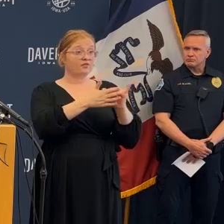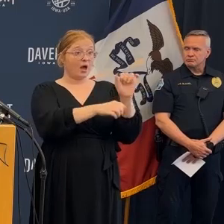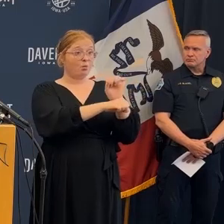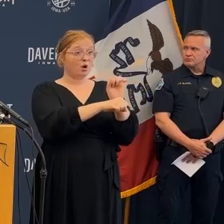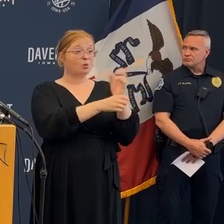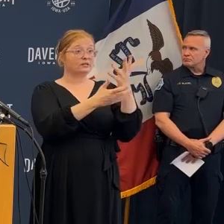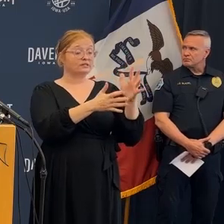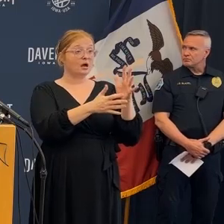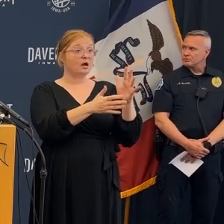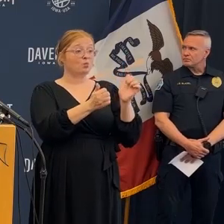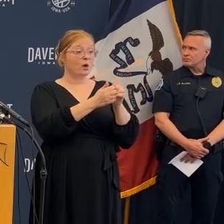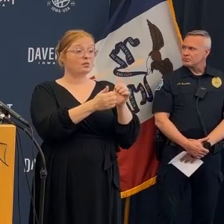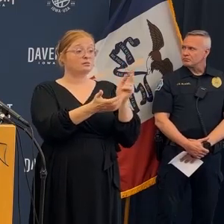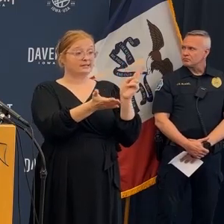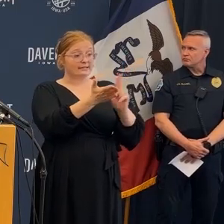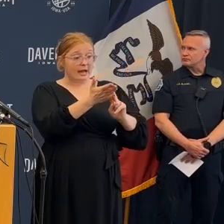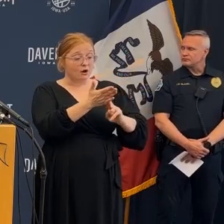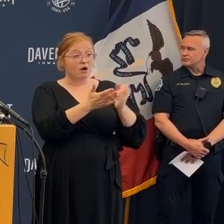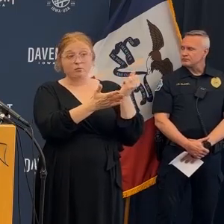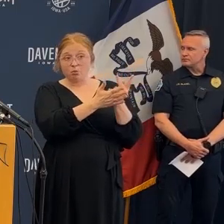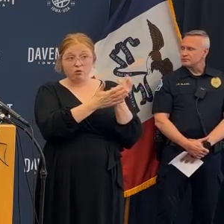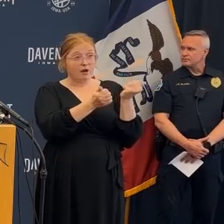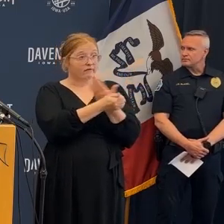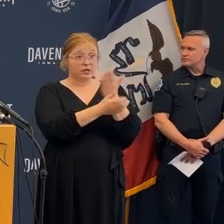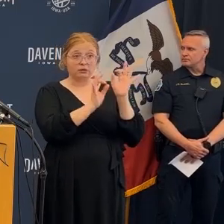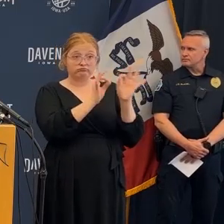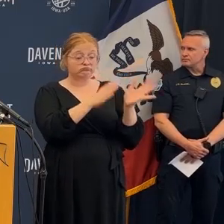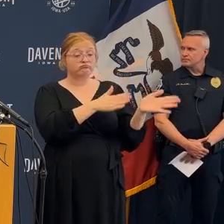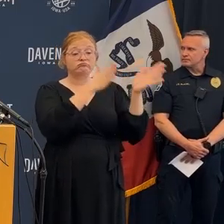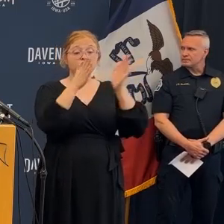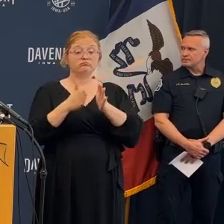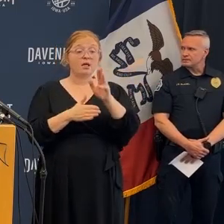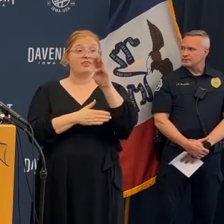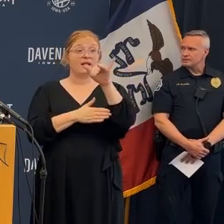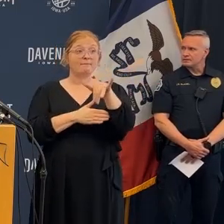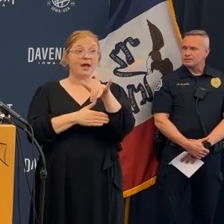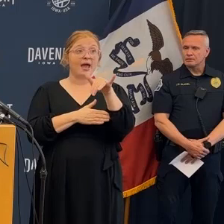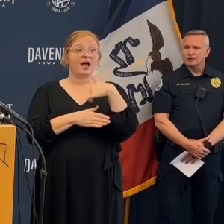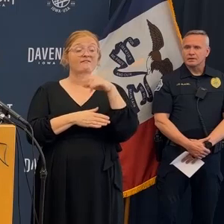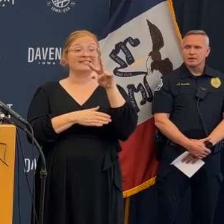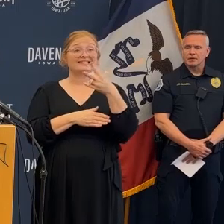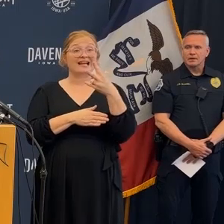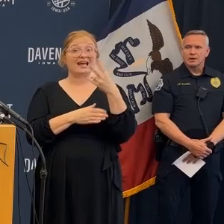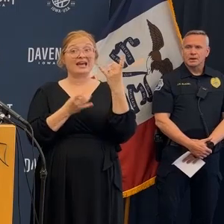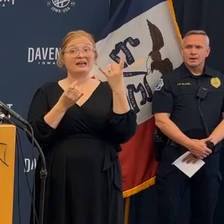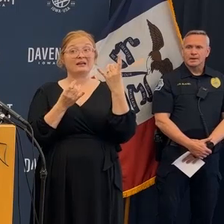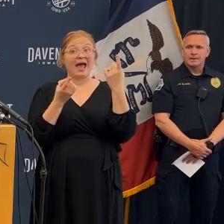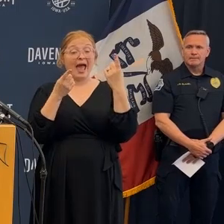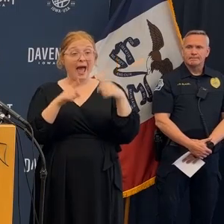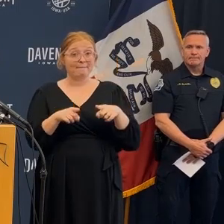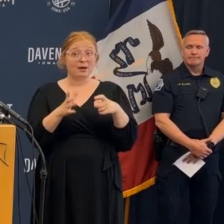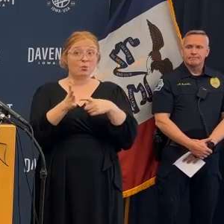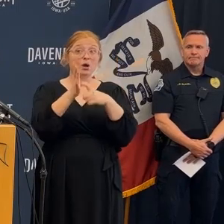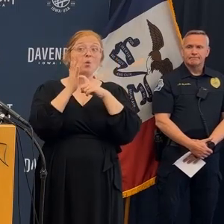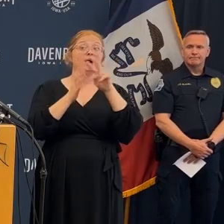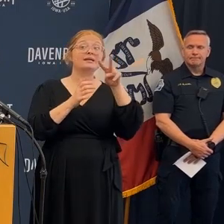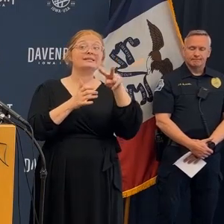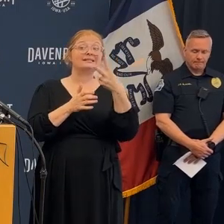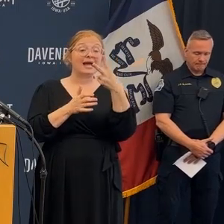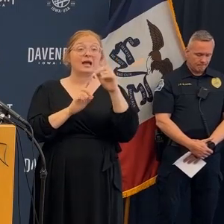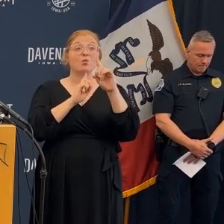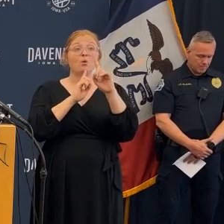requested so for that repair work which was brick work they said the building was